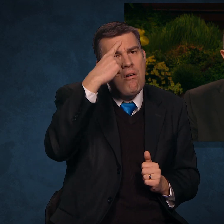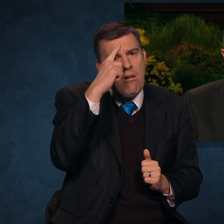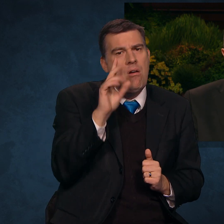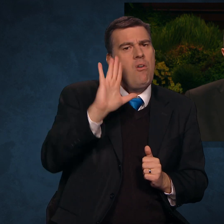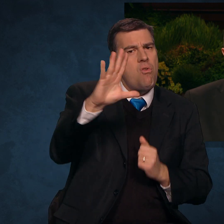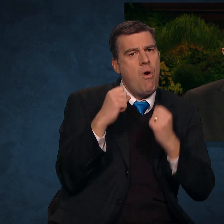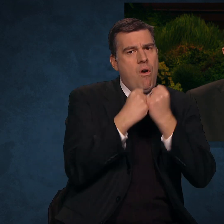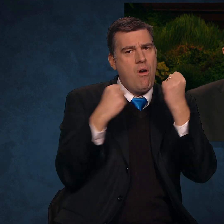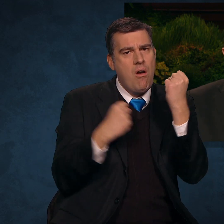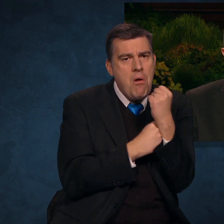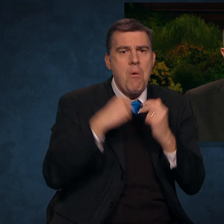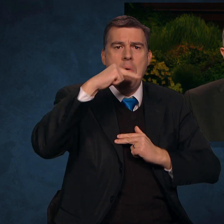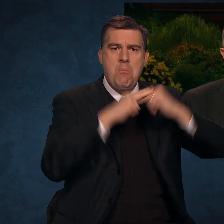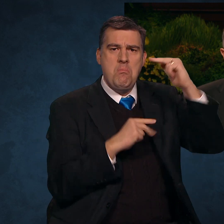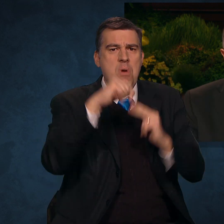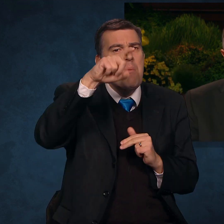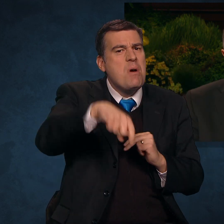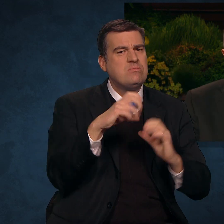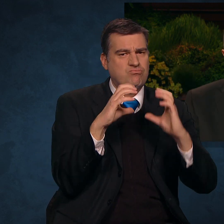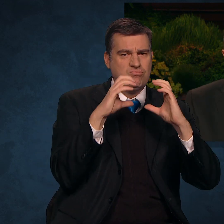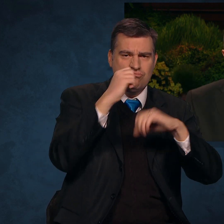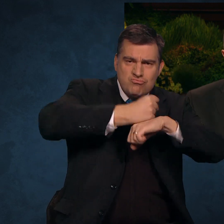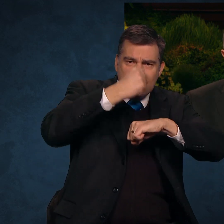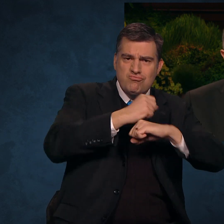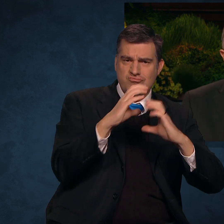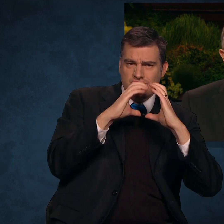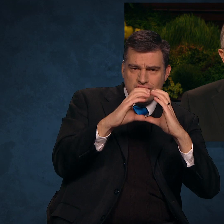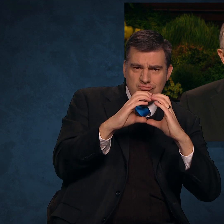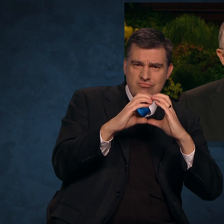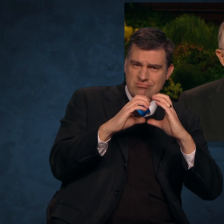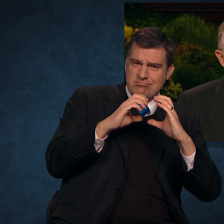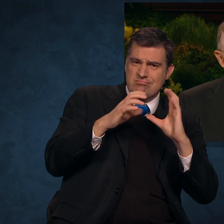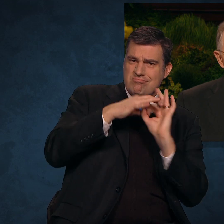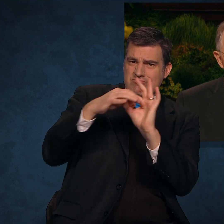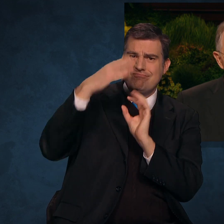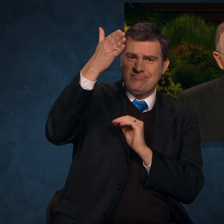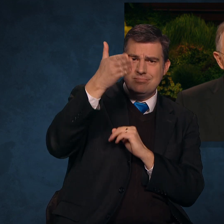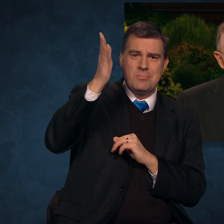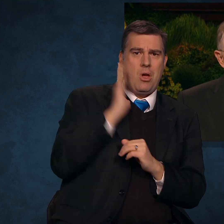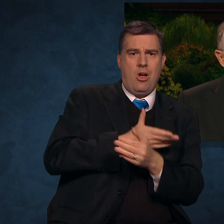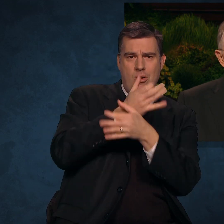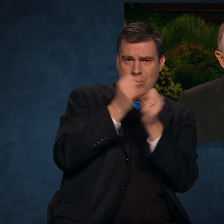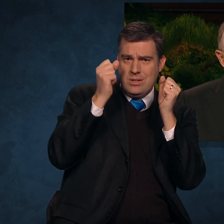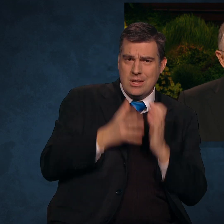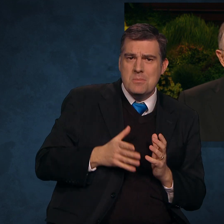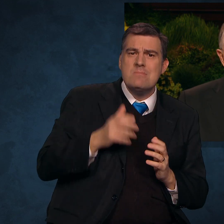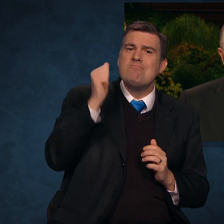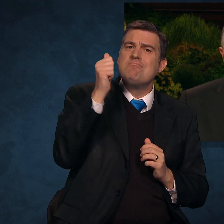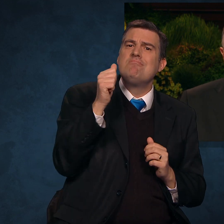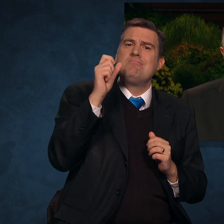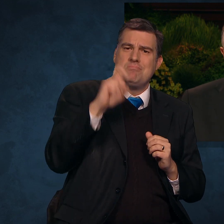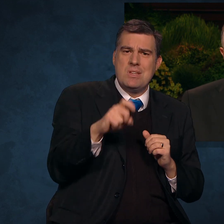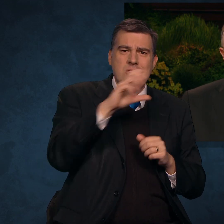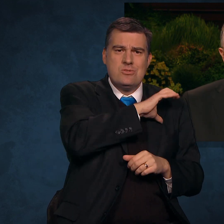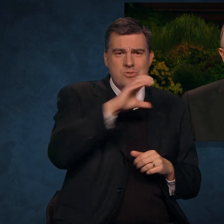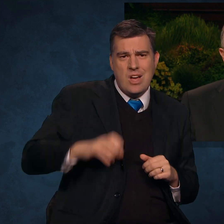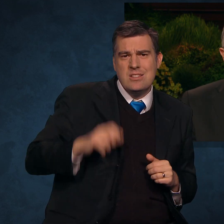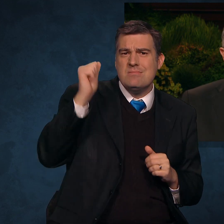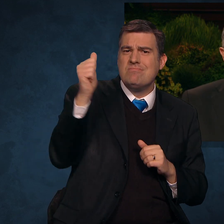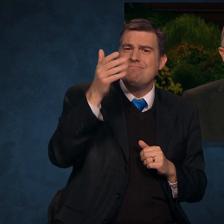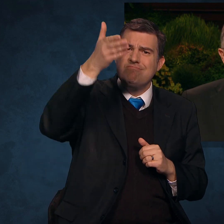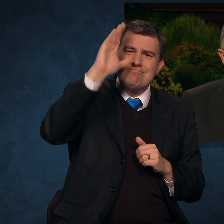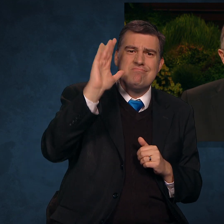it is upon the rock of our Redeemer, who is Christ, the Son of God, that ye must build your foundation,